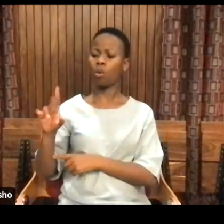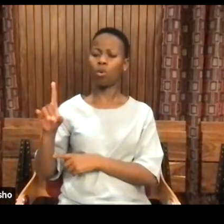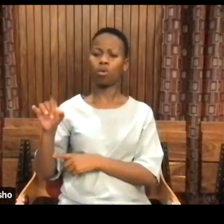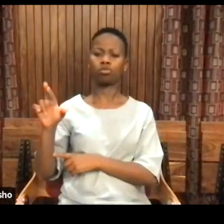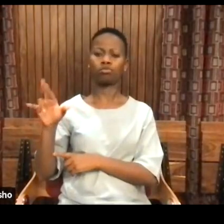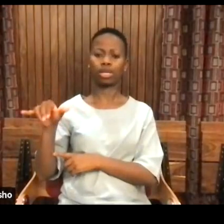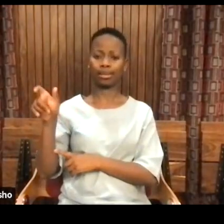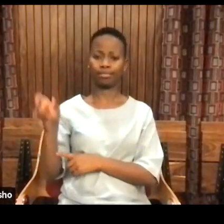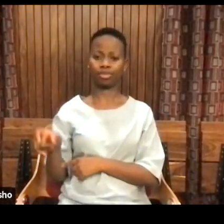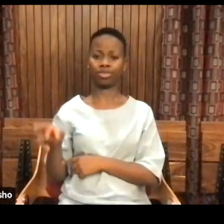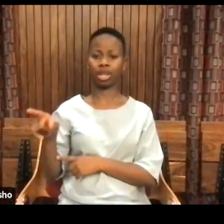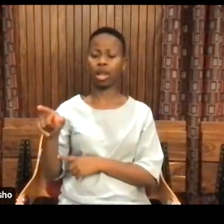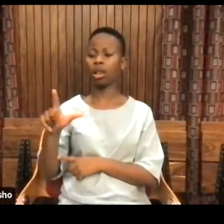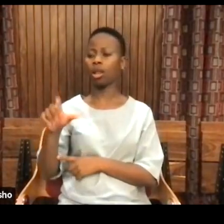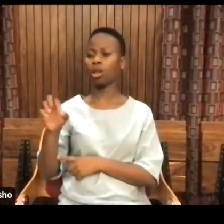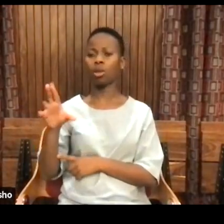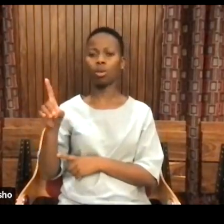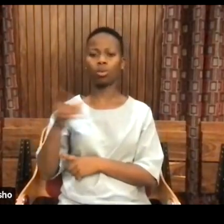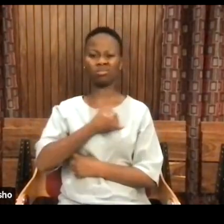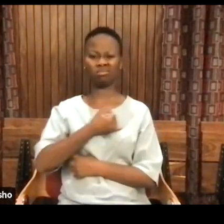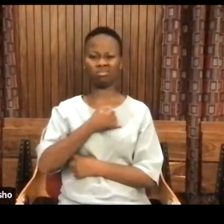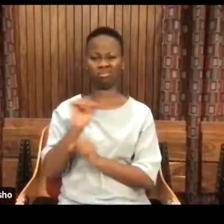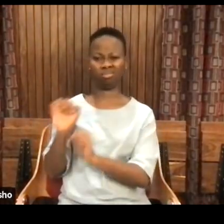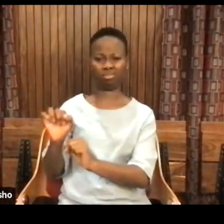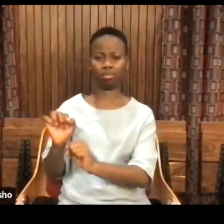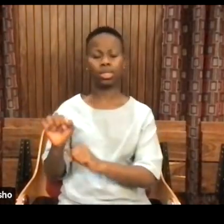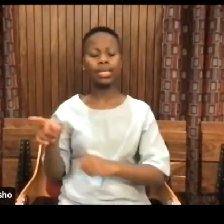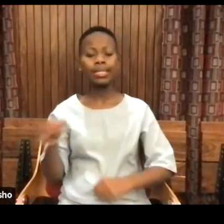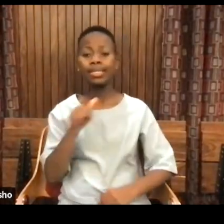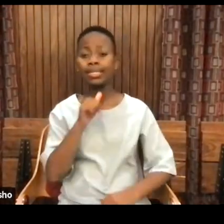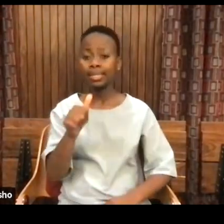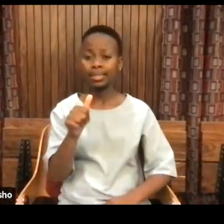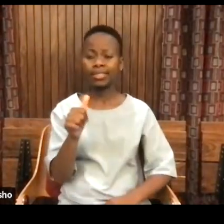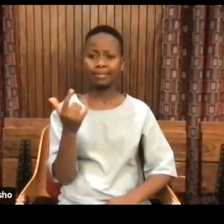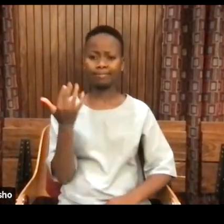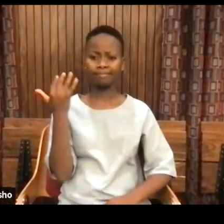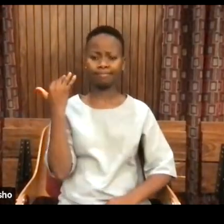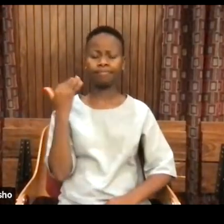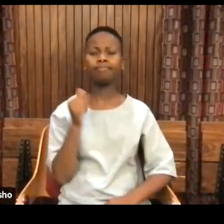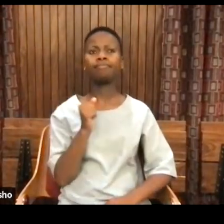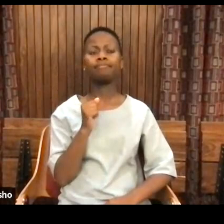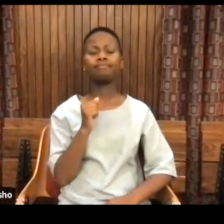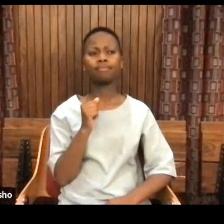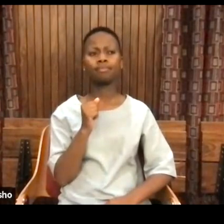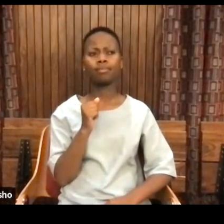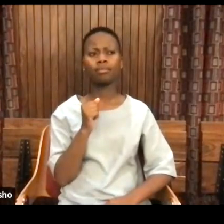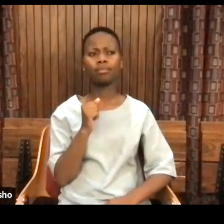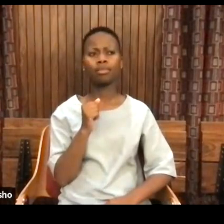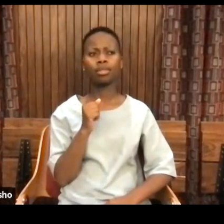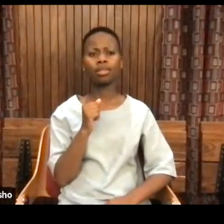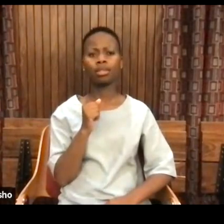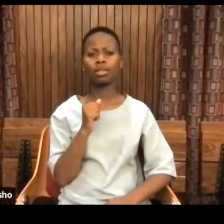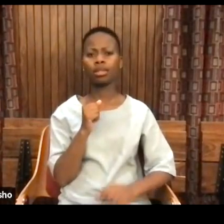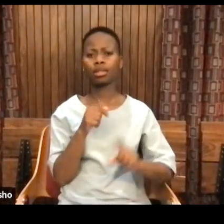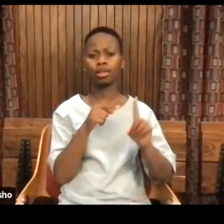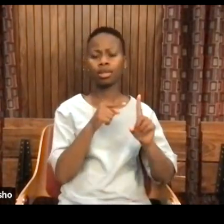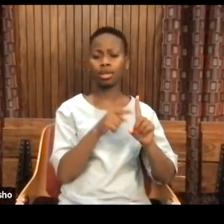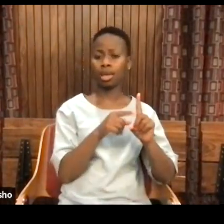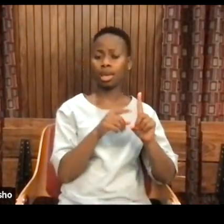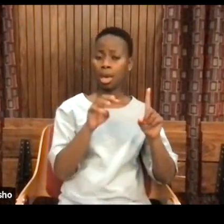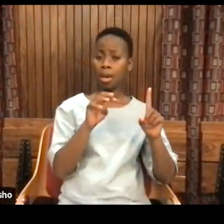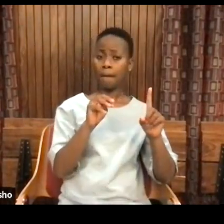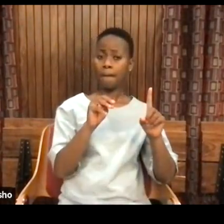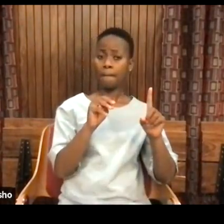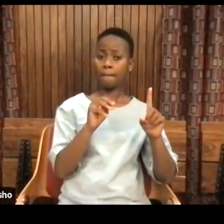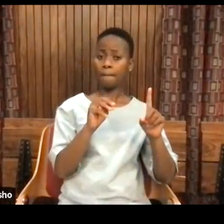Audrey Lord, very famously, you all heard it, said that the master's tool cannot tear down the master's house.